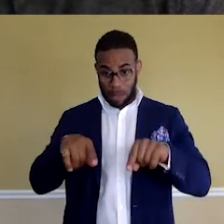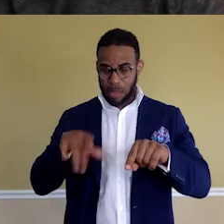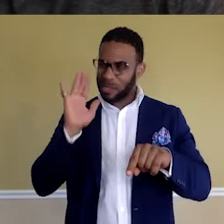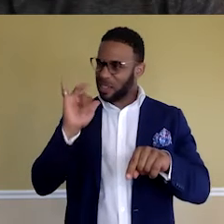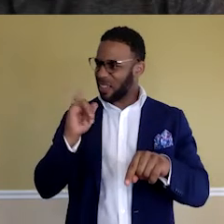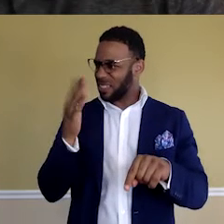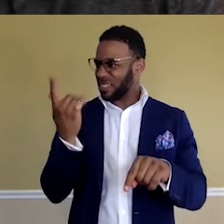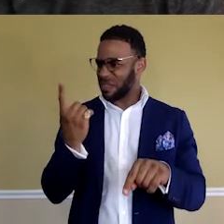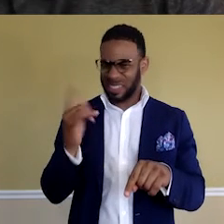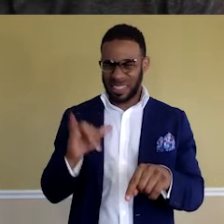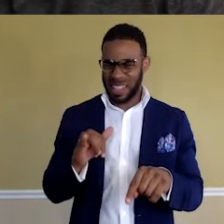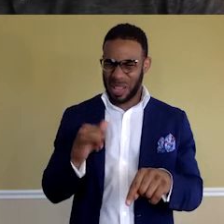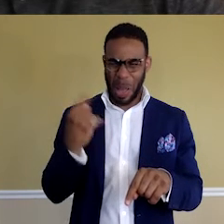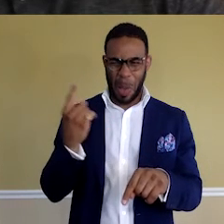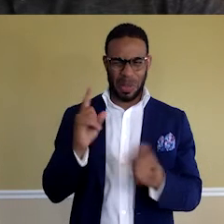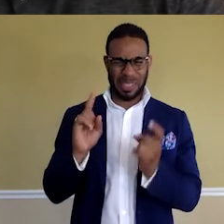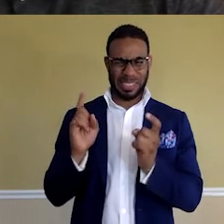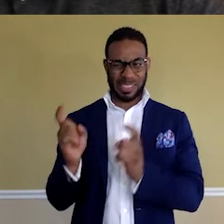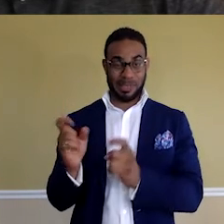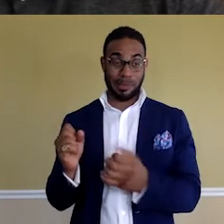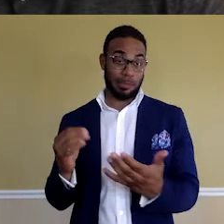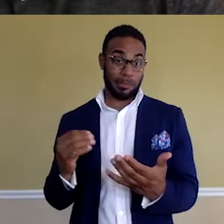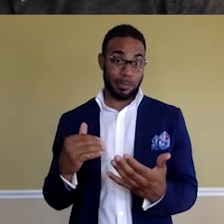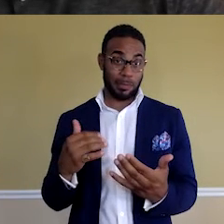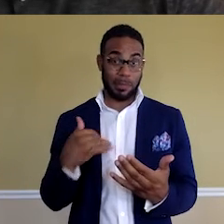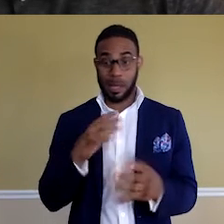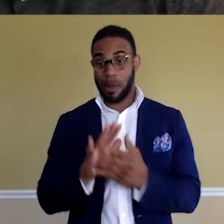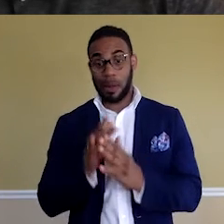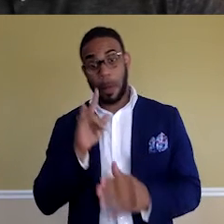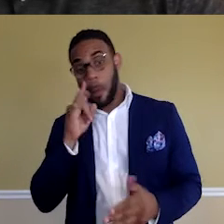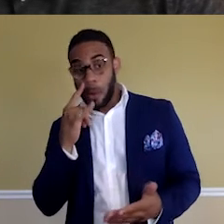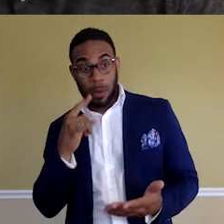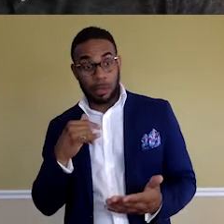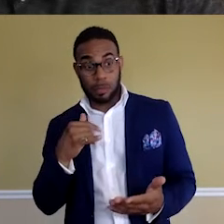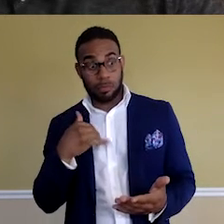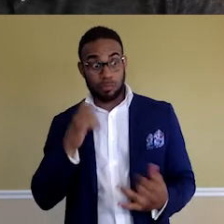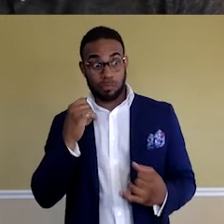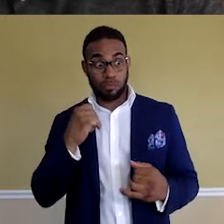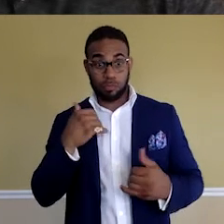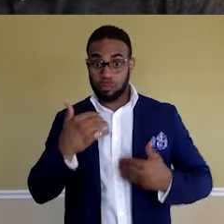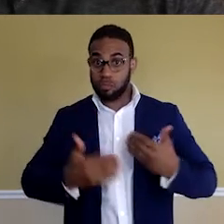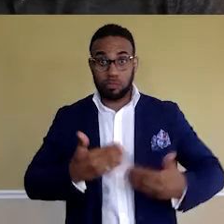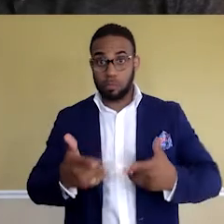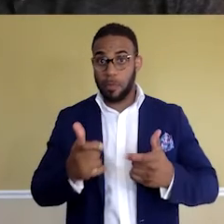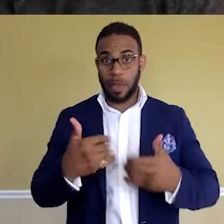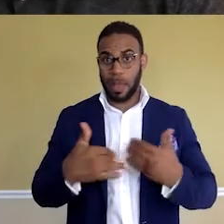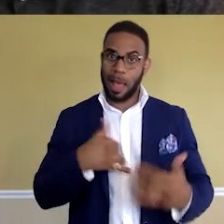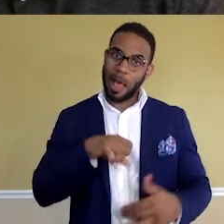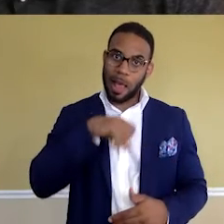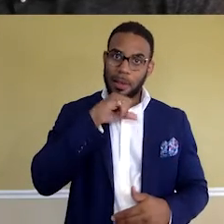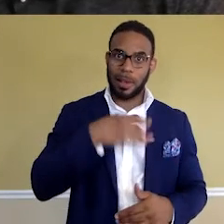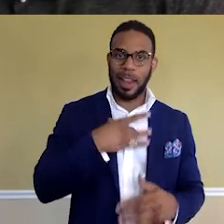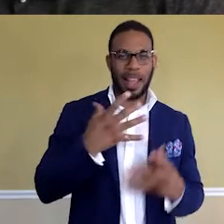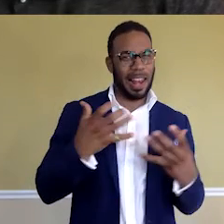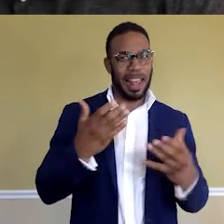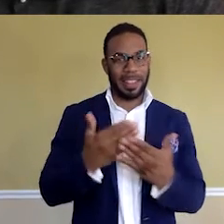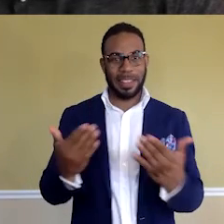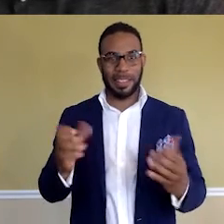something that was always changing so I wouldn't get bored. It was a vast field. I'm a person who kind of likes a lot of things. So, it's hard to